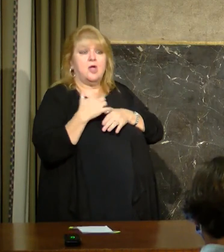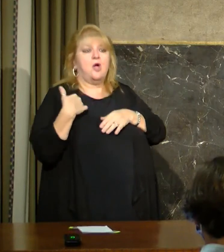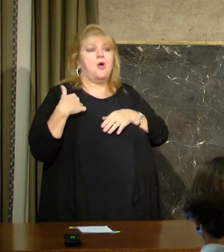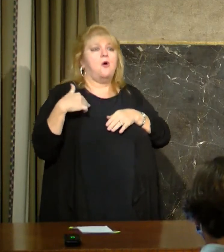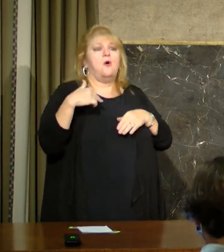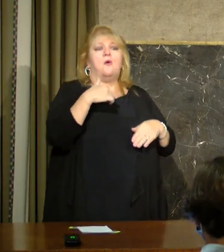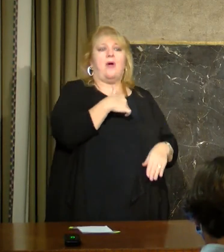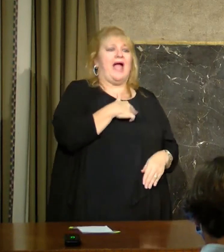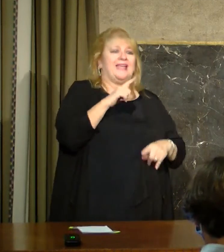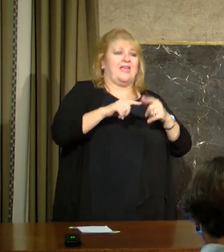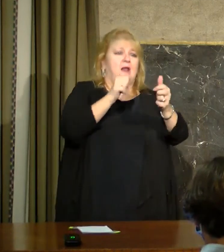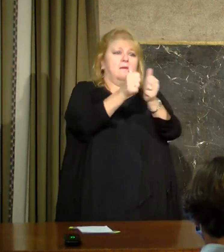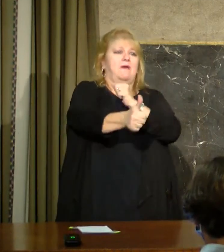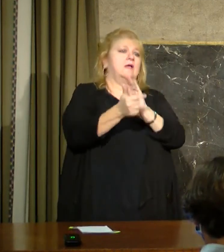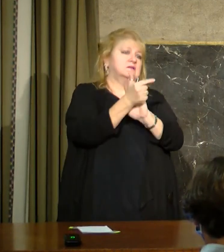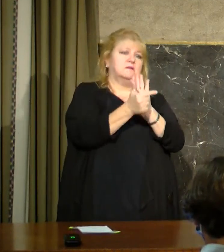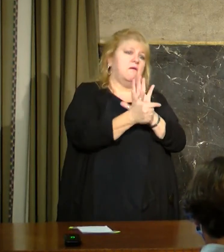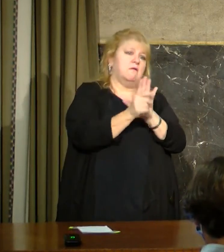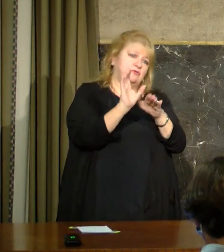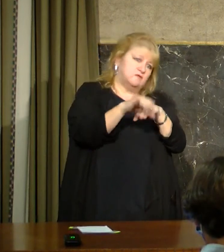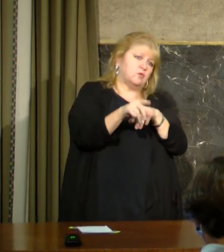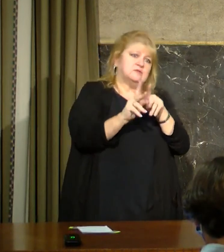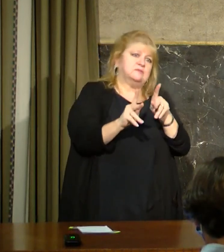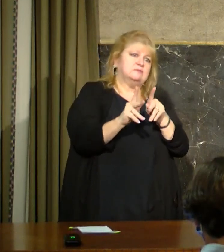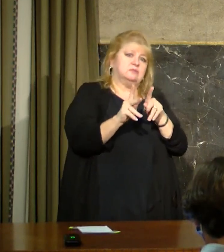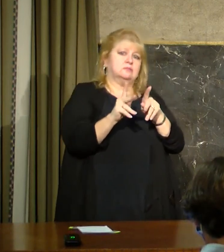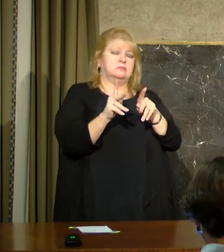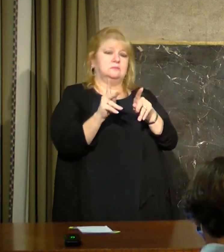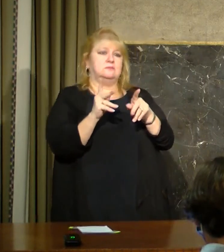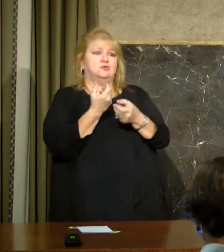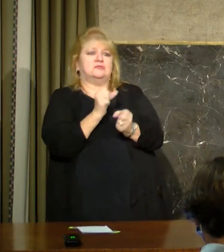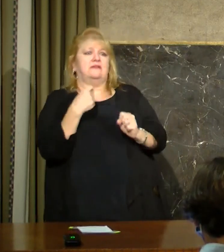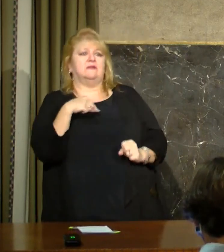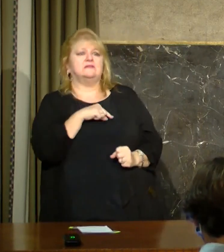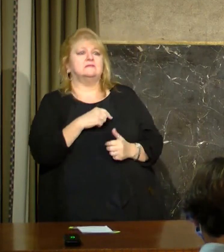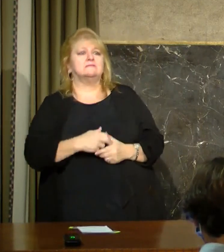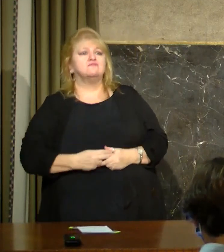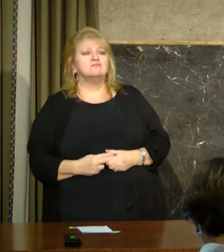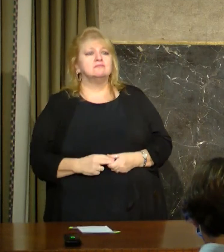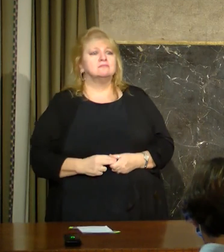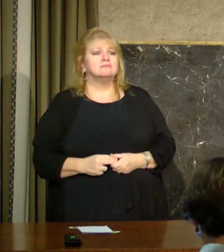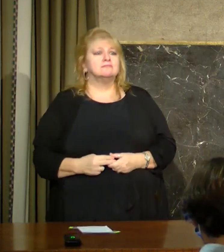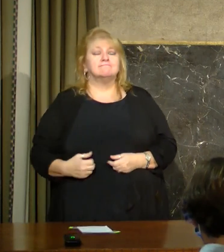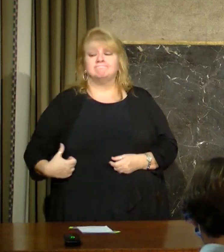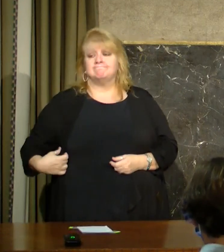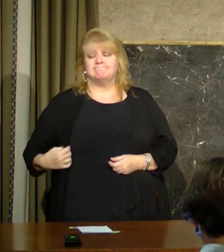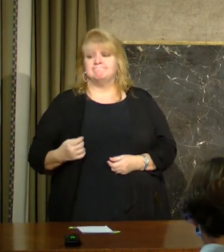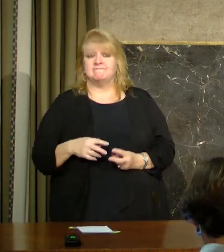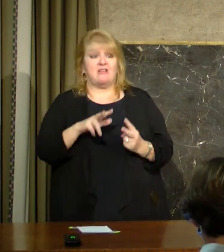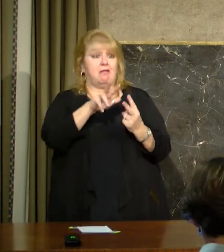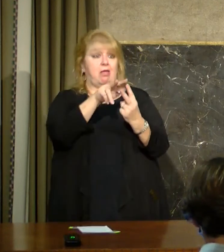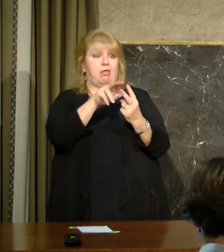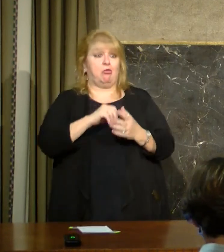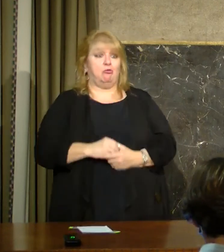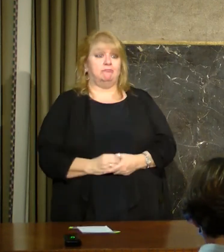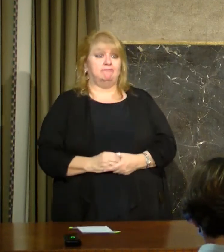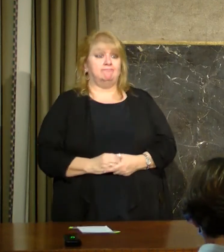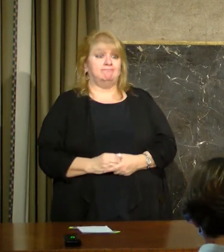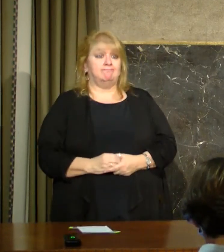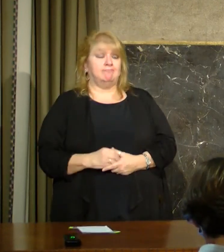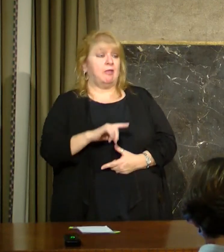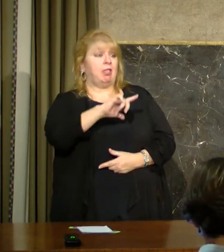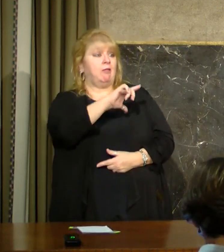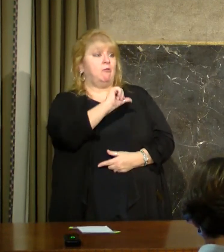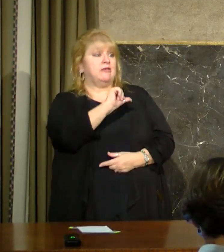our way out of this. Either the people of Louisiana are going to sufficiently embrace these